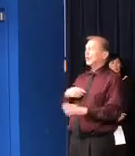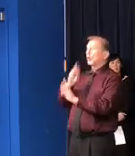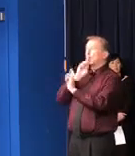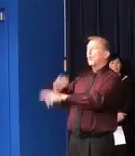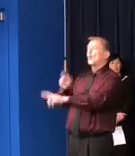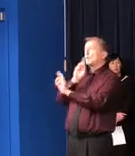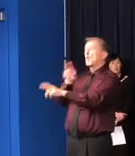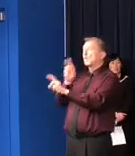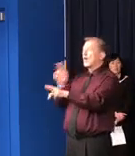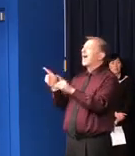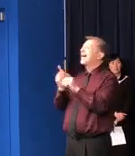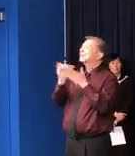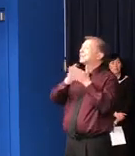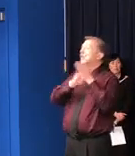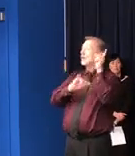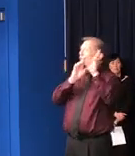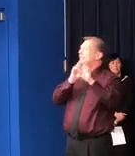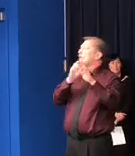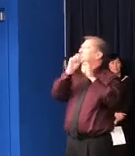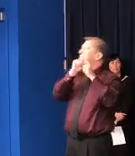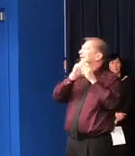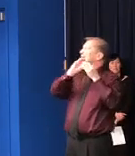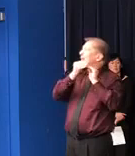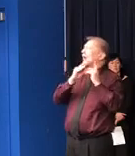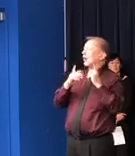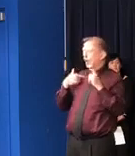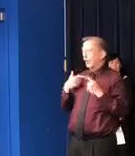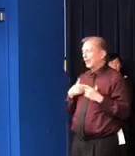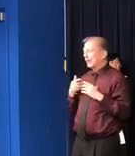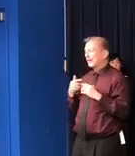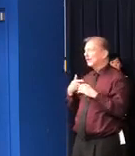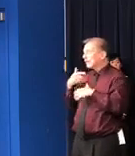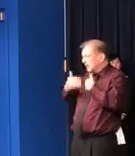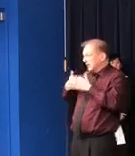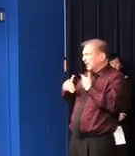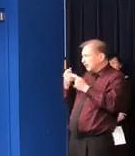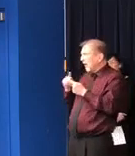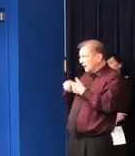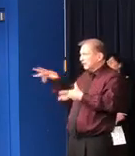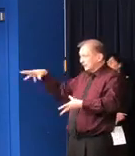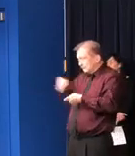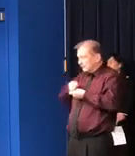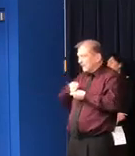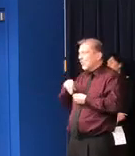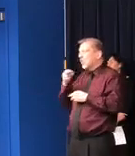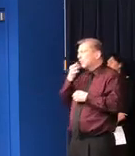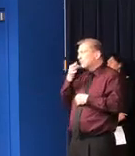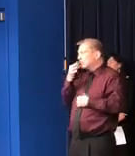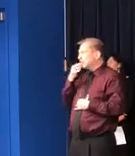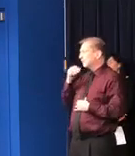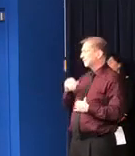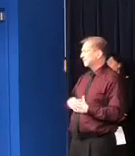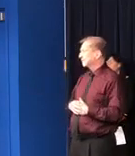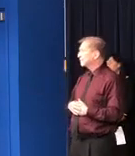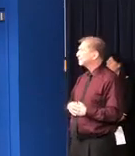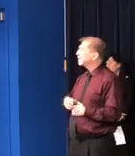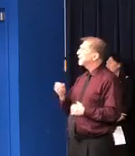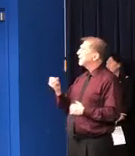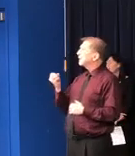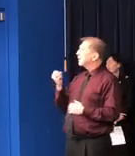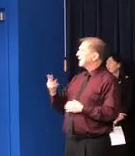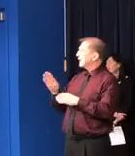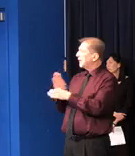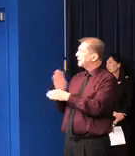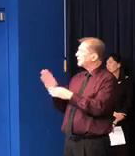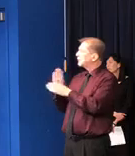on a regular basis to all of you, we're making sure that we're doing that. We'll be working on that over the weekend. Several chambers of commerce are asking